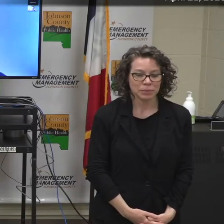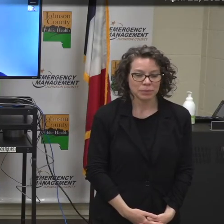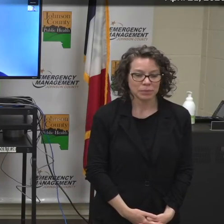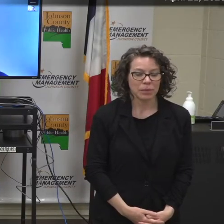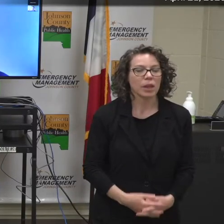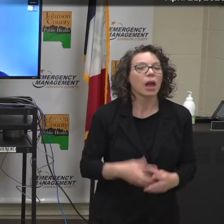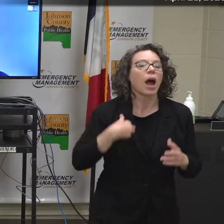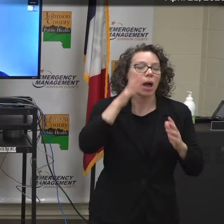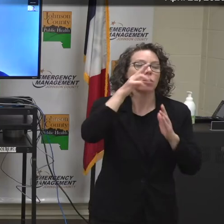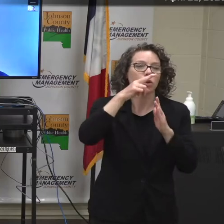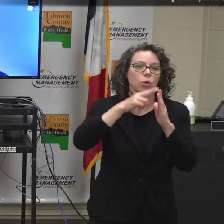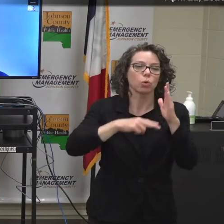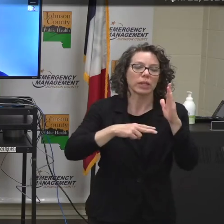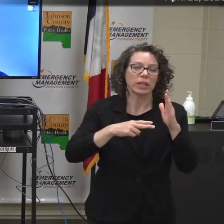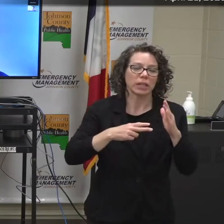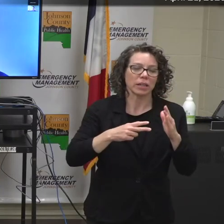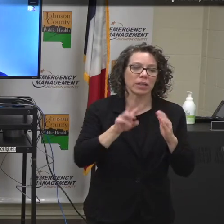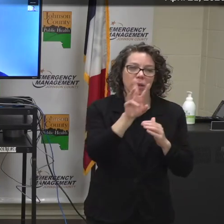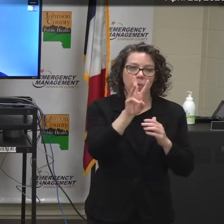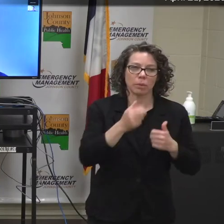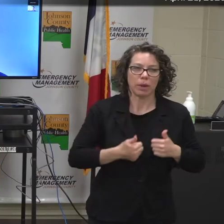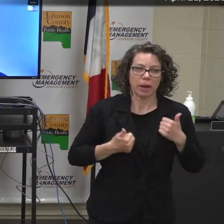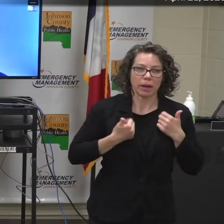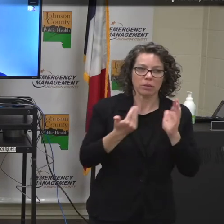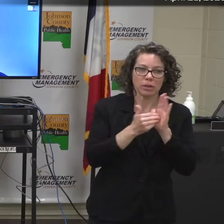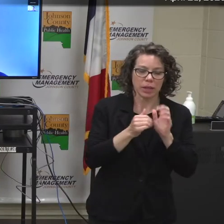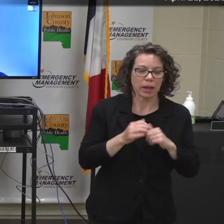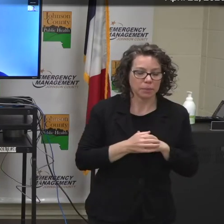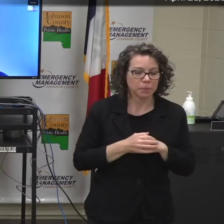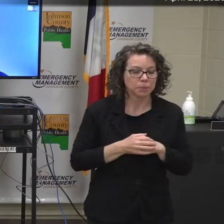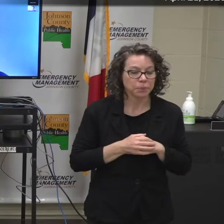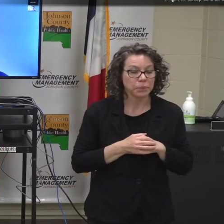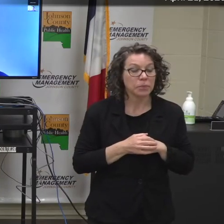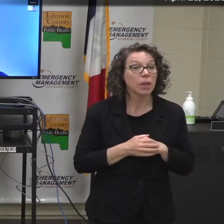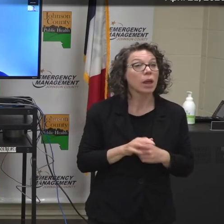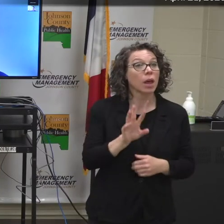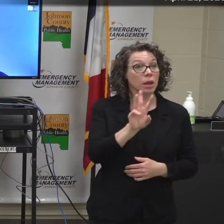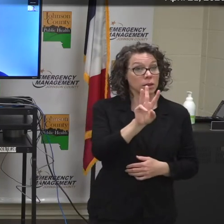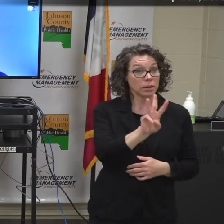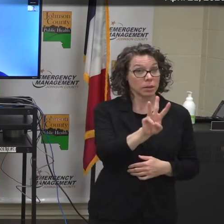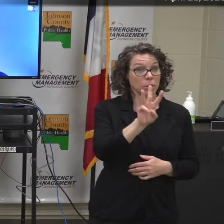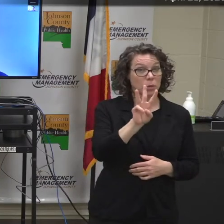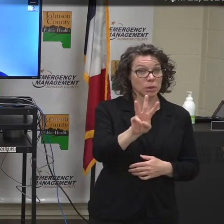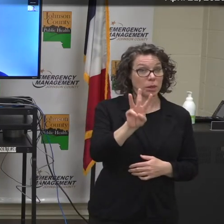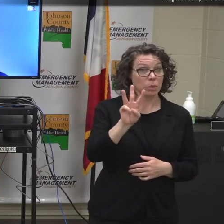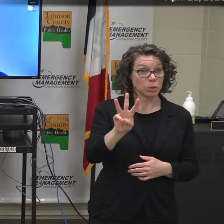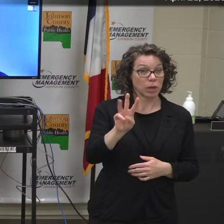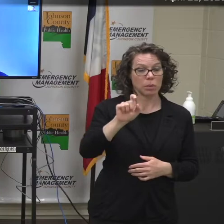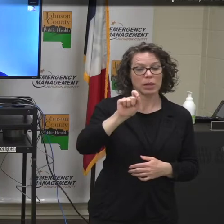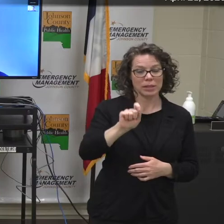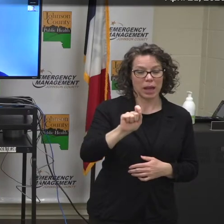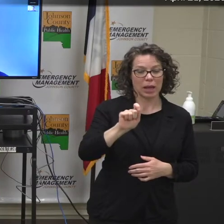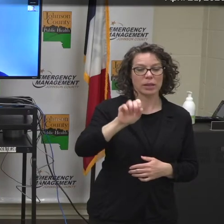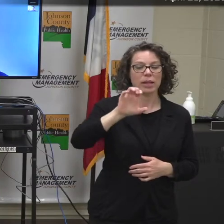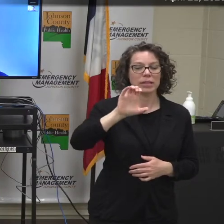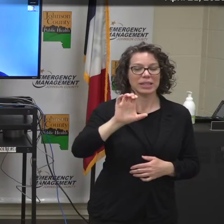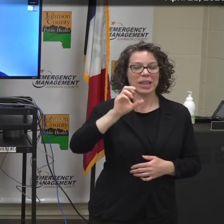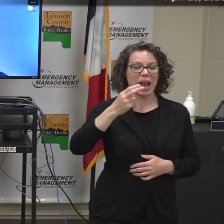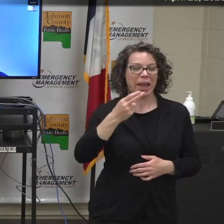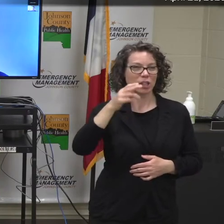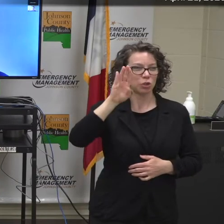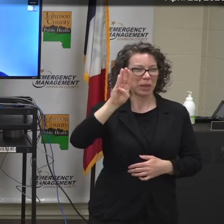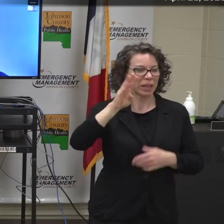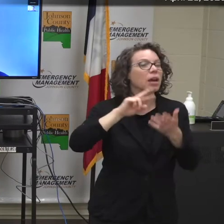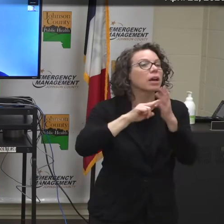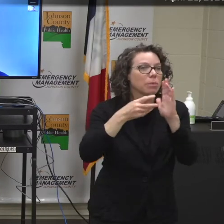I'm going to read the address again. It is www.chp, which stands